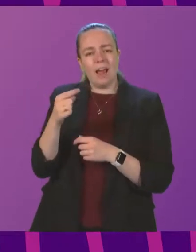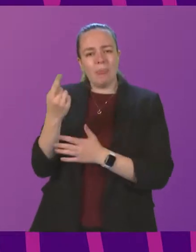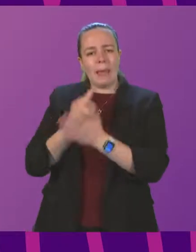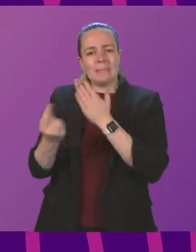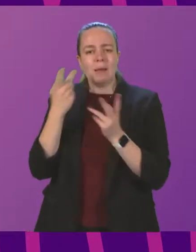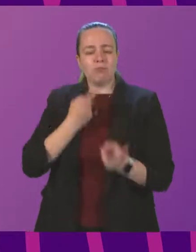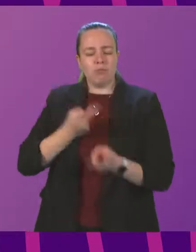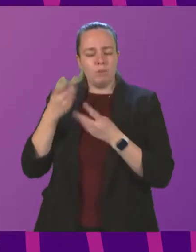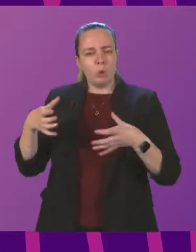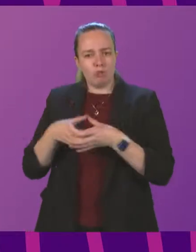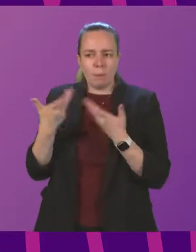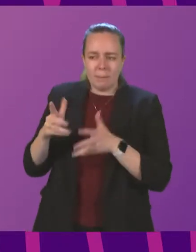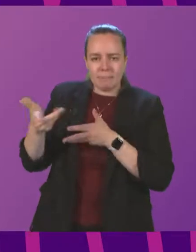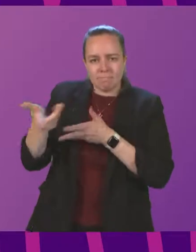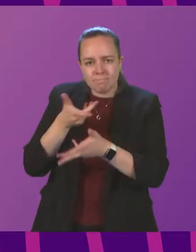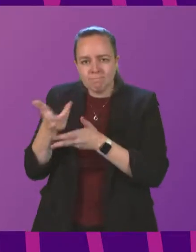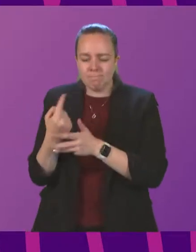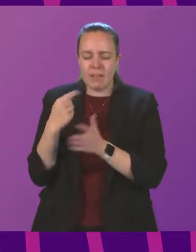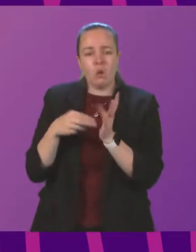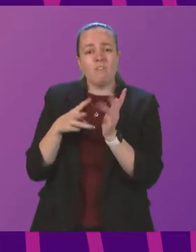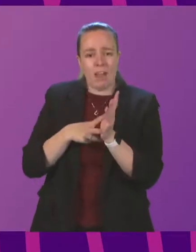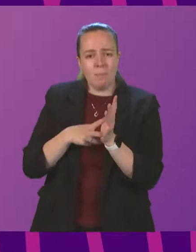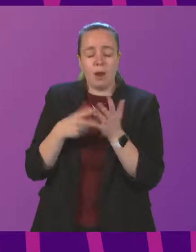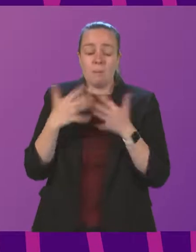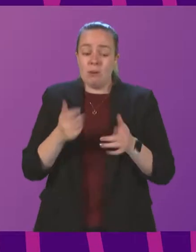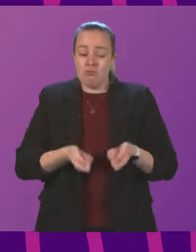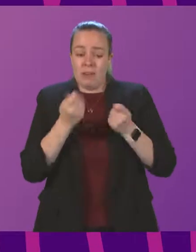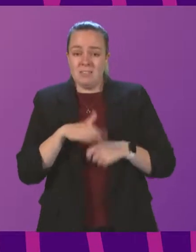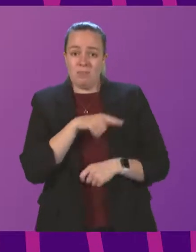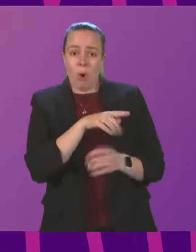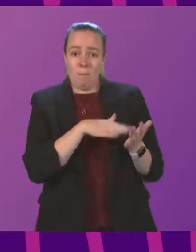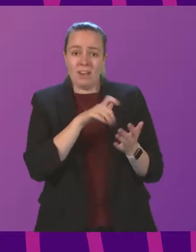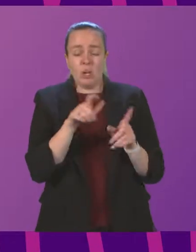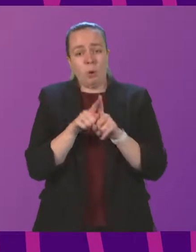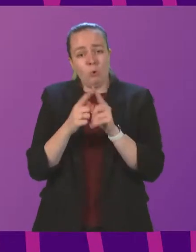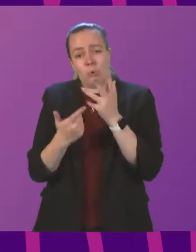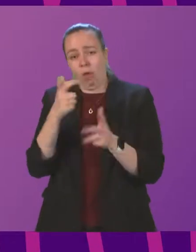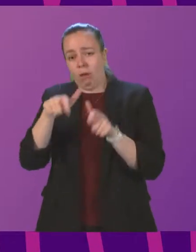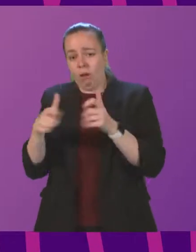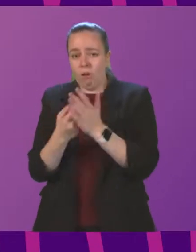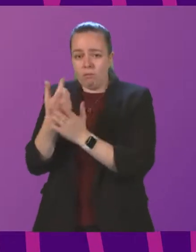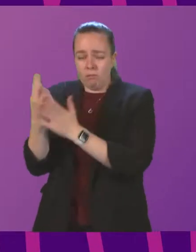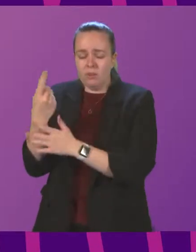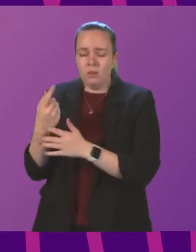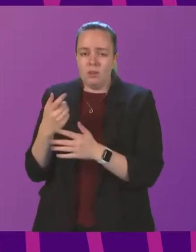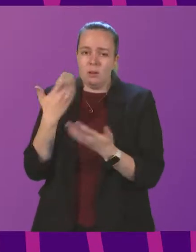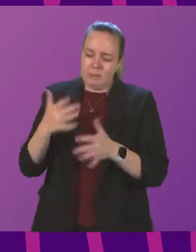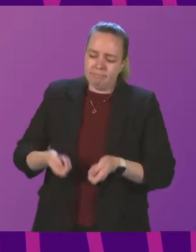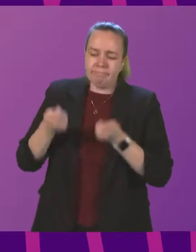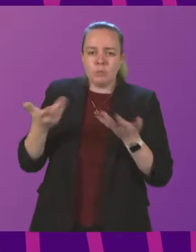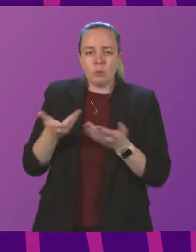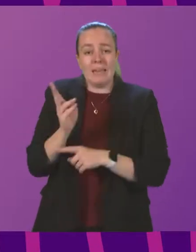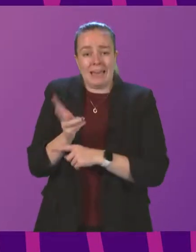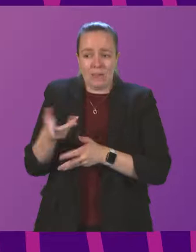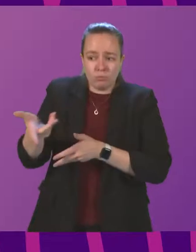5th of November to discuss some of these issues, which have been raised subsequently by her, but also by others beforehand, and meets again today as well to discuss